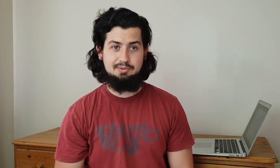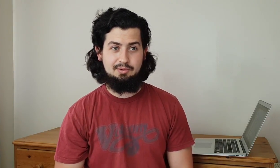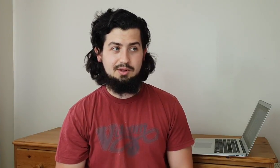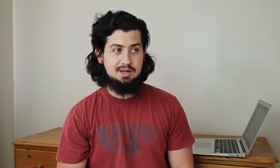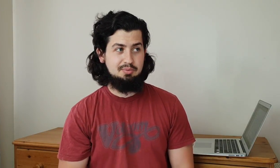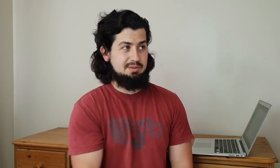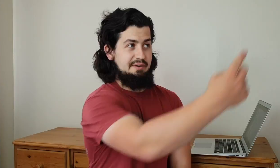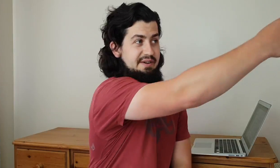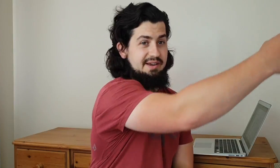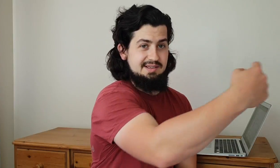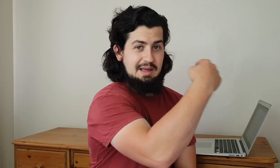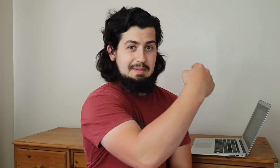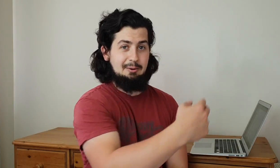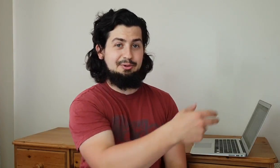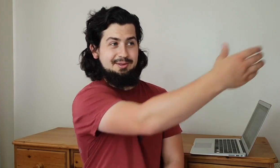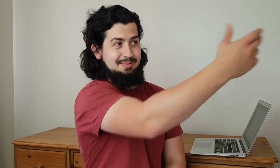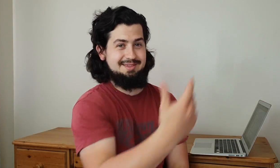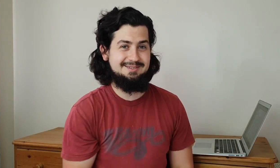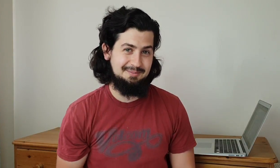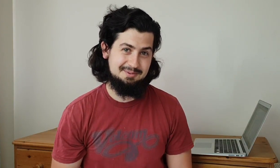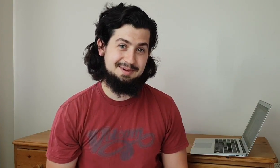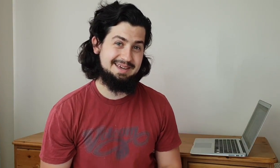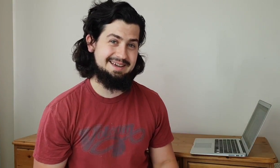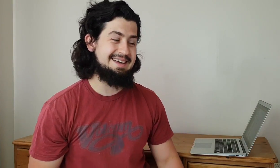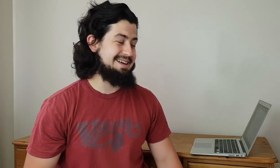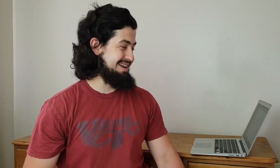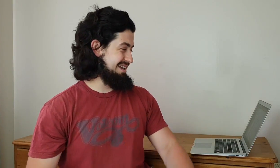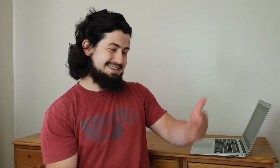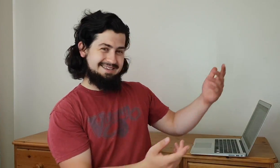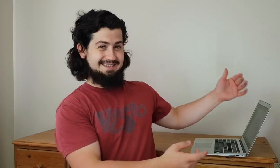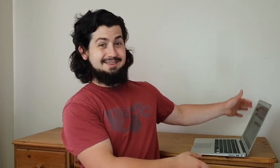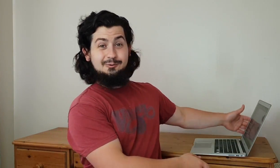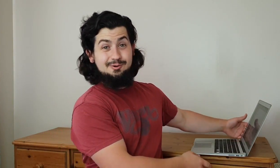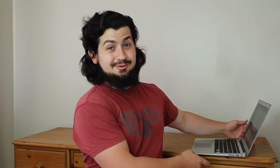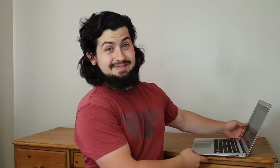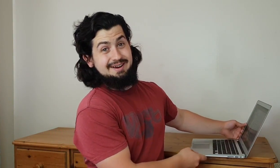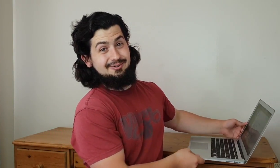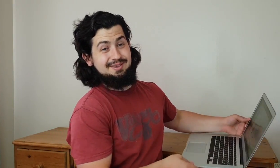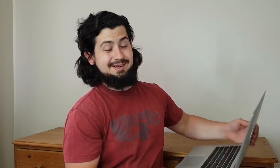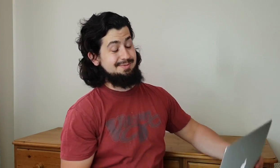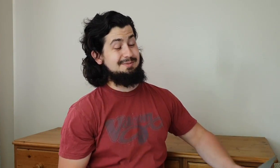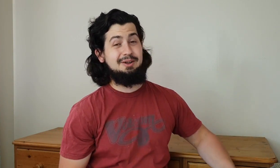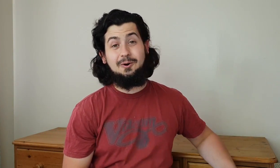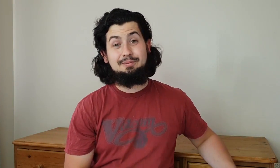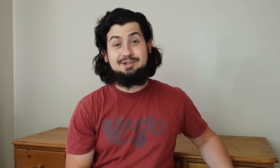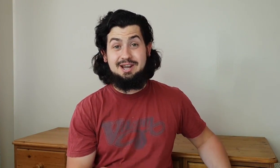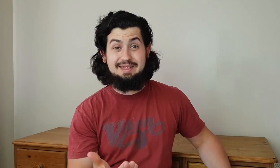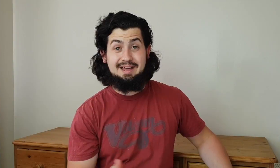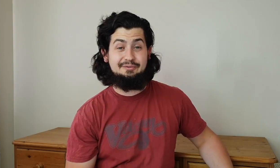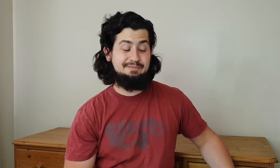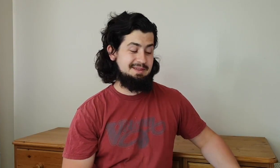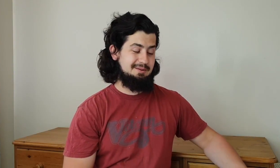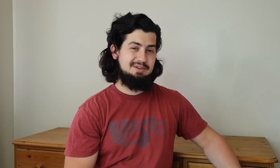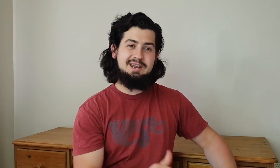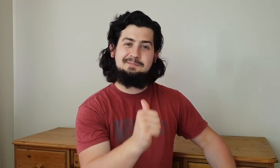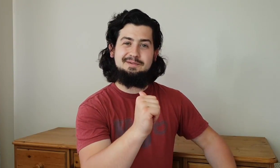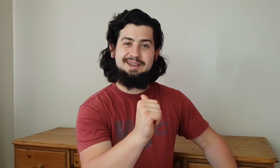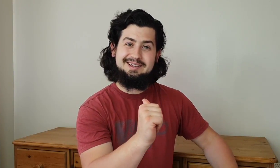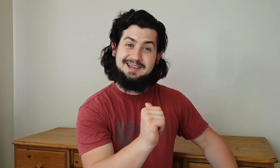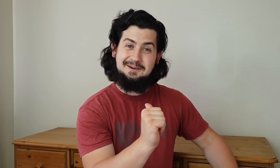or putting my fingers in their mouth or something to stop them speaking like it's it's so rude in that context but you might not appreciate that if you know if you haven't had a brother like Sam